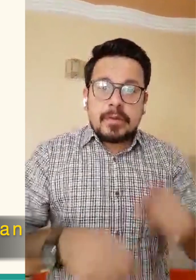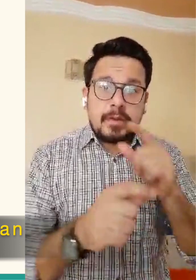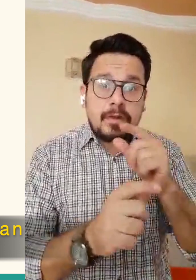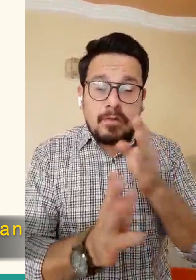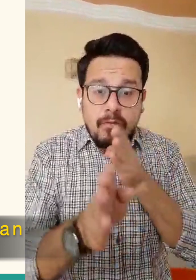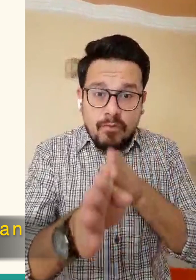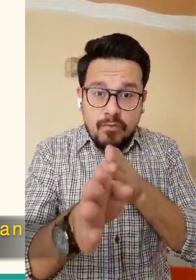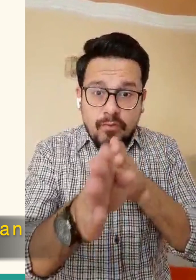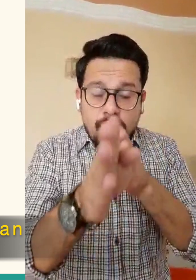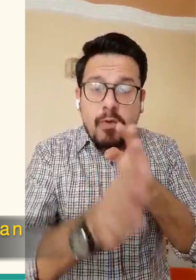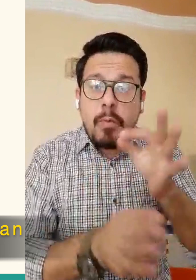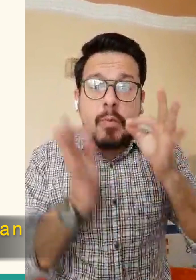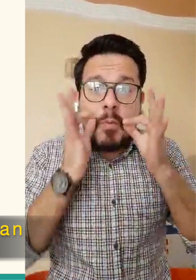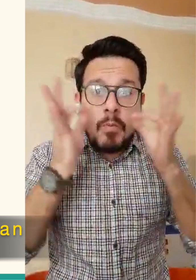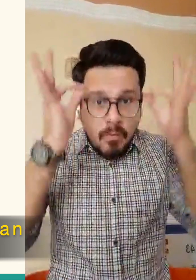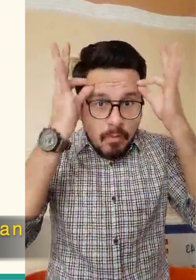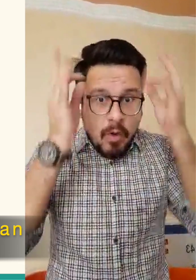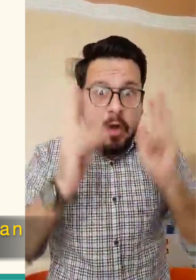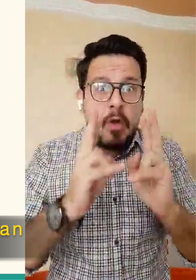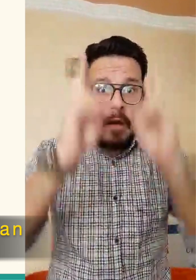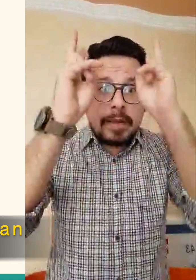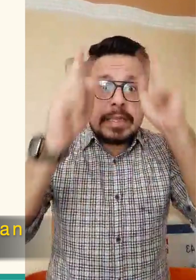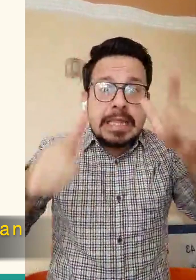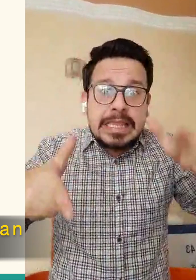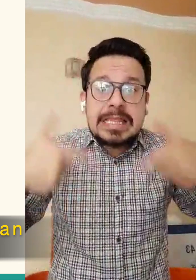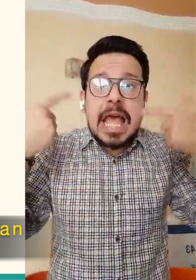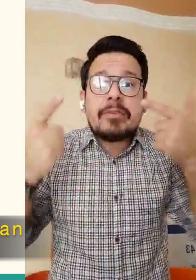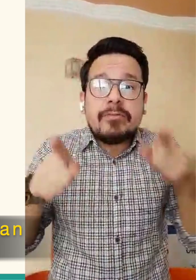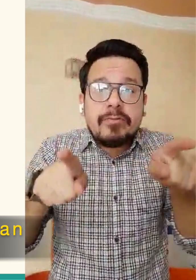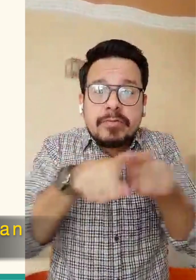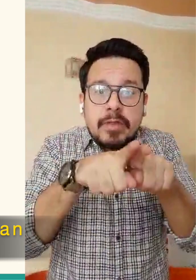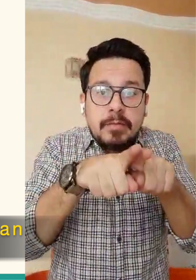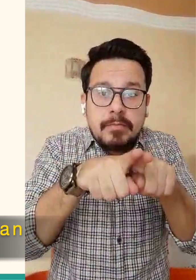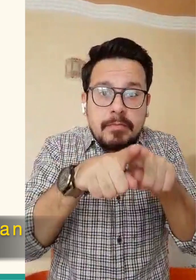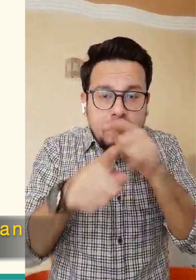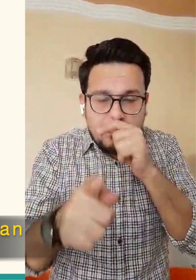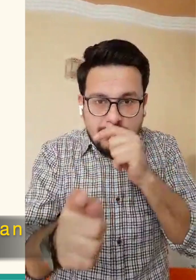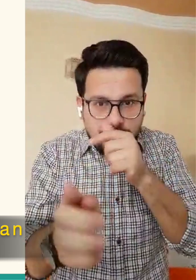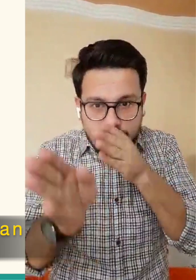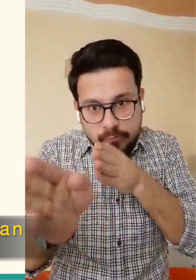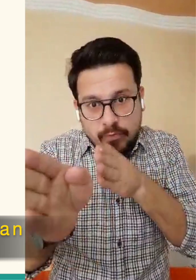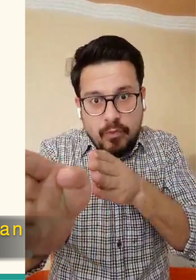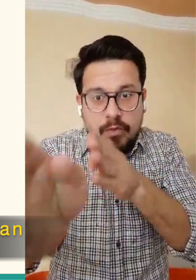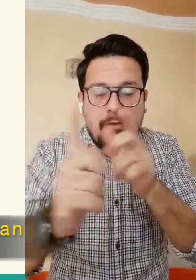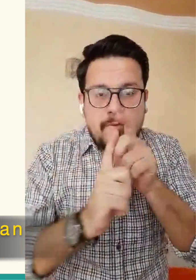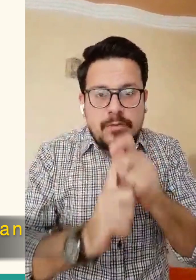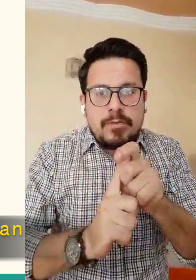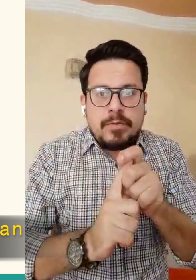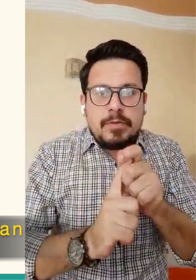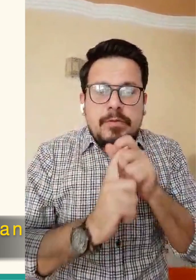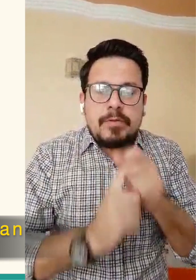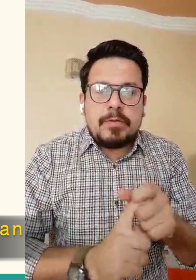Number 3. Follow the Sunnah and pray extra prayers.